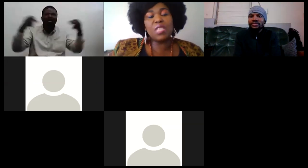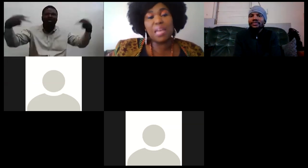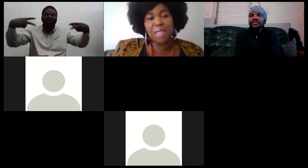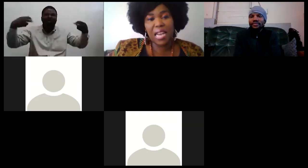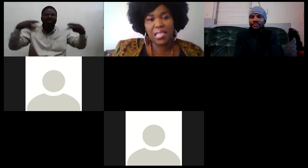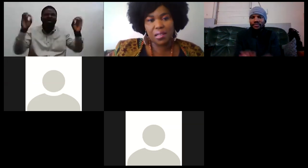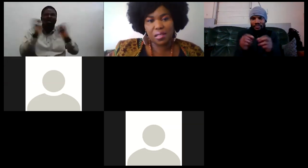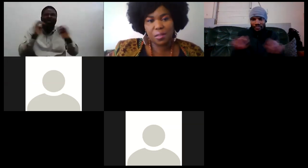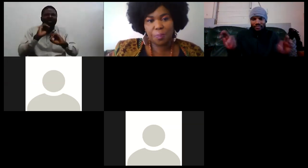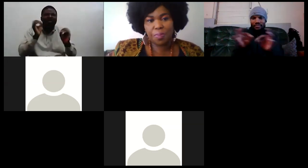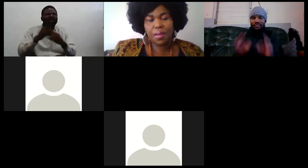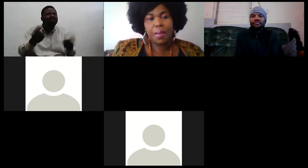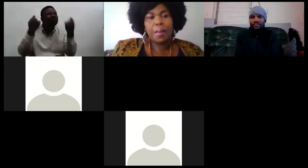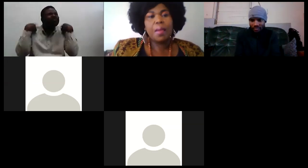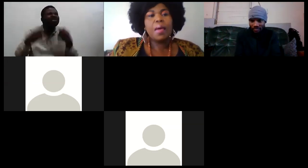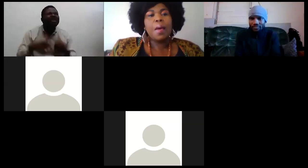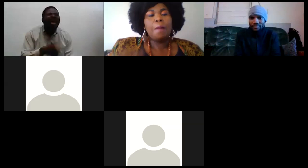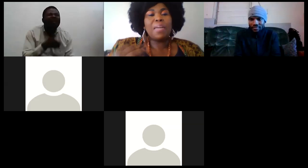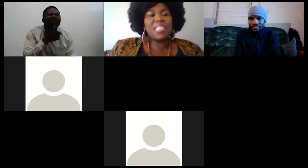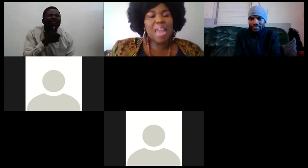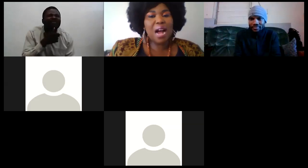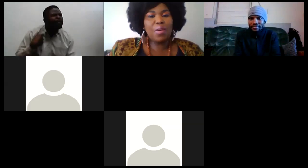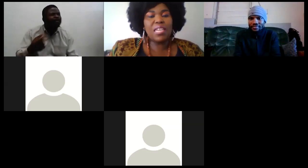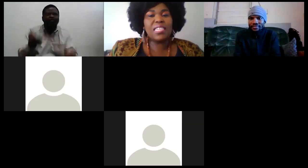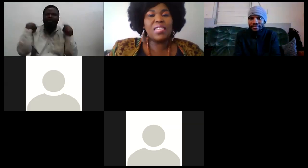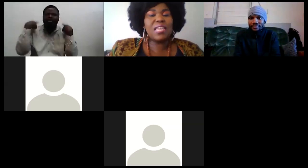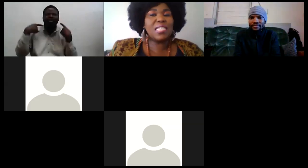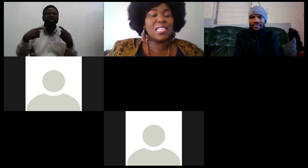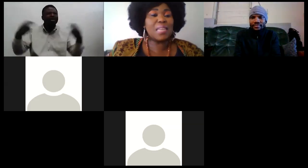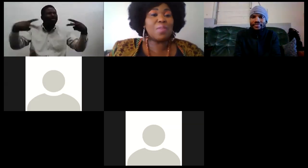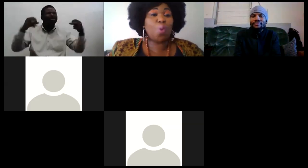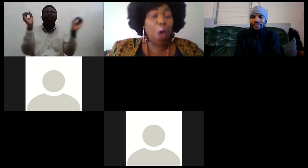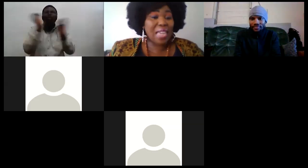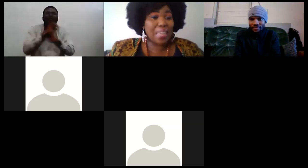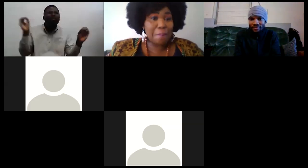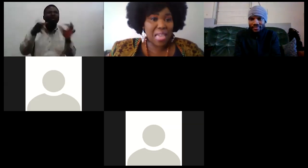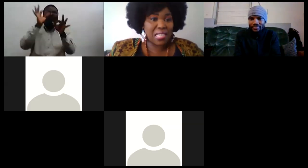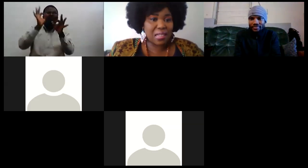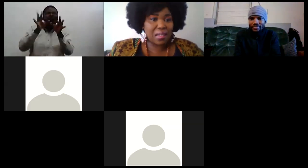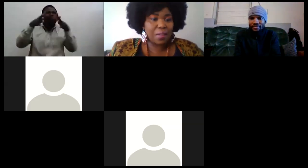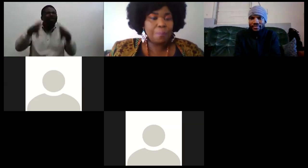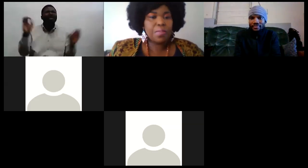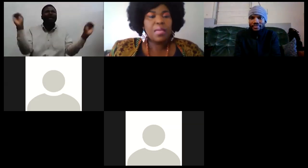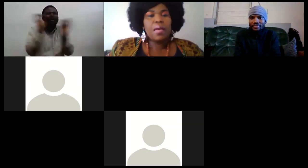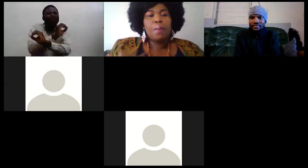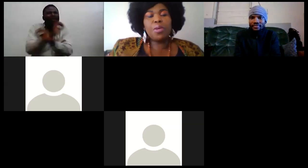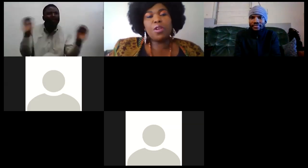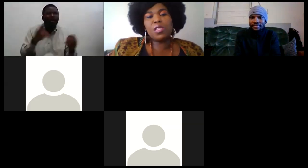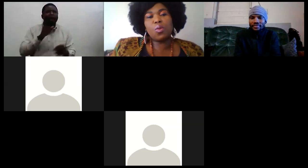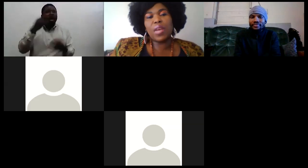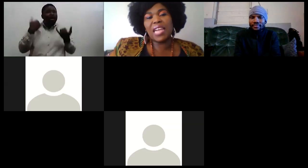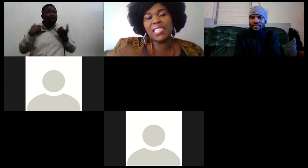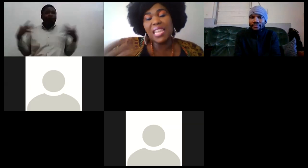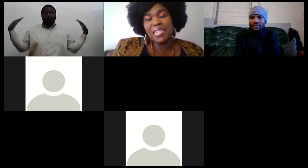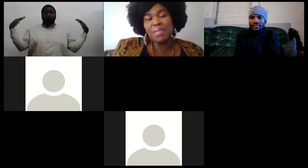there are no subtitles but now he he did something quite amazing because